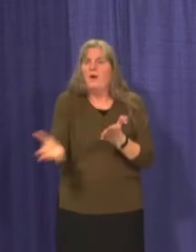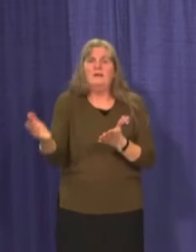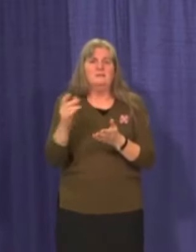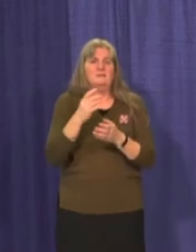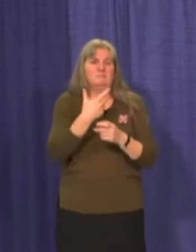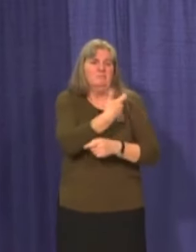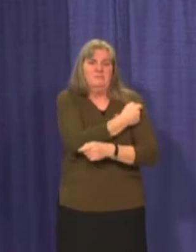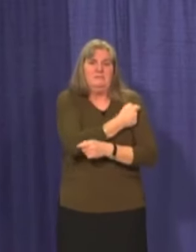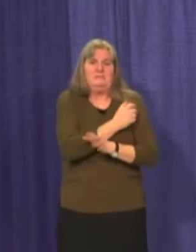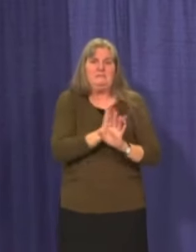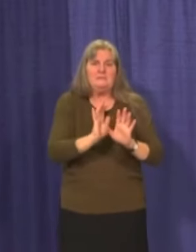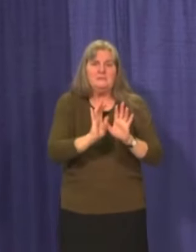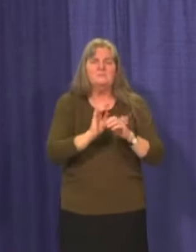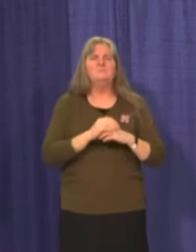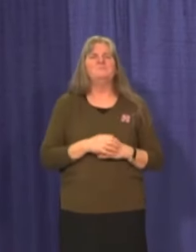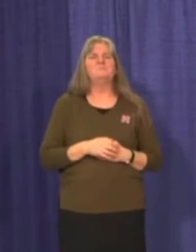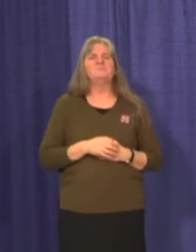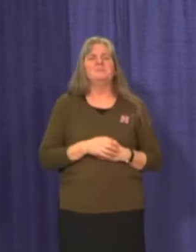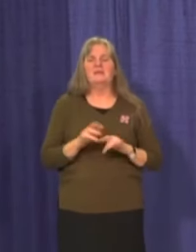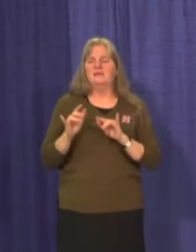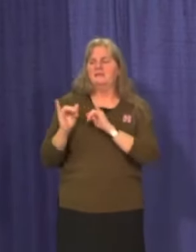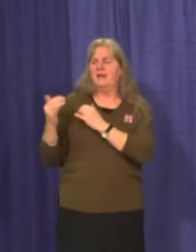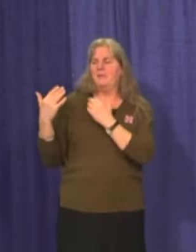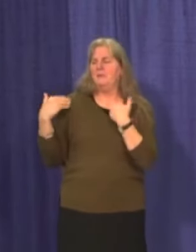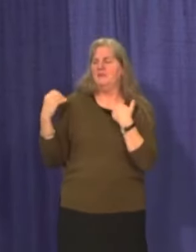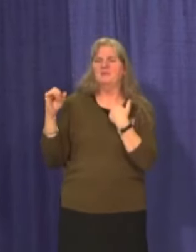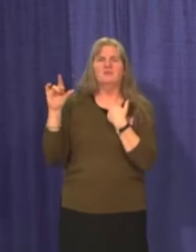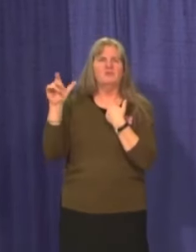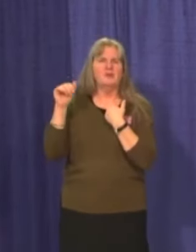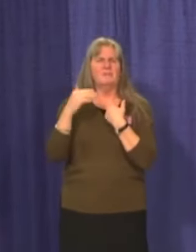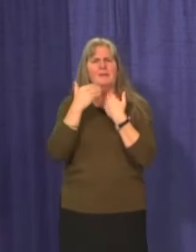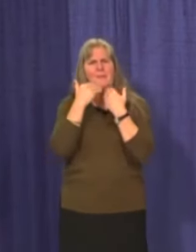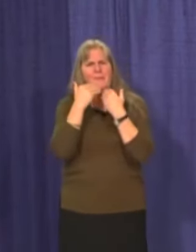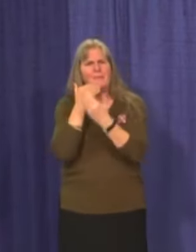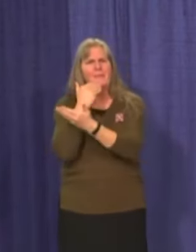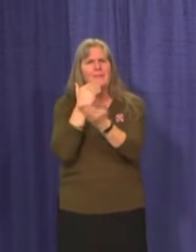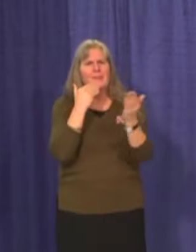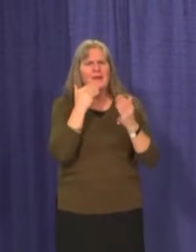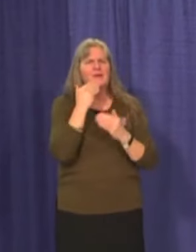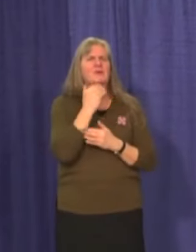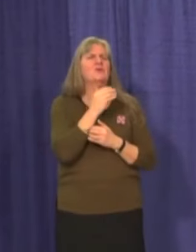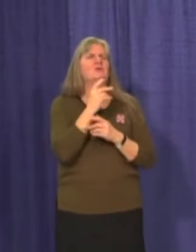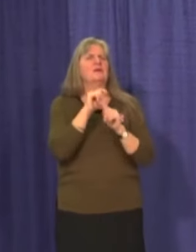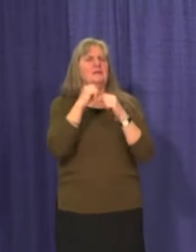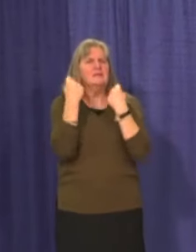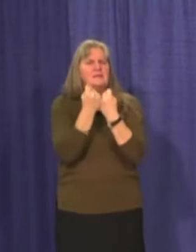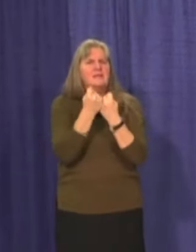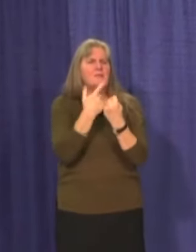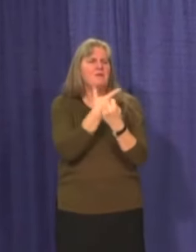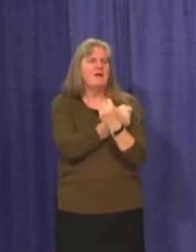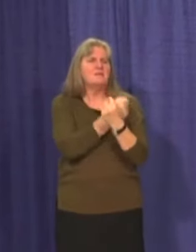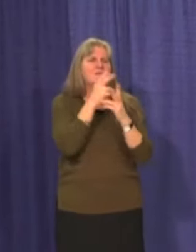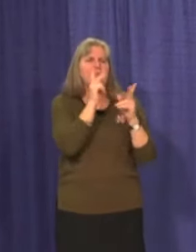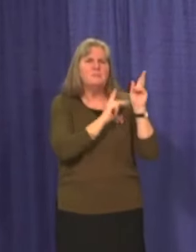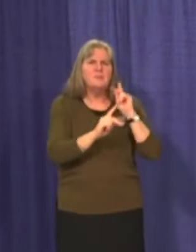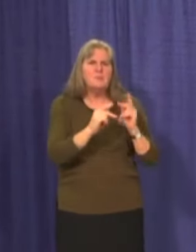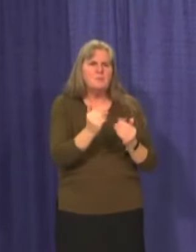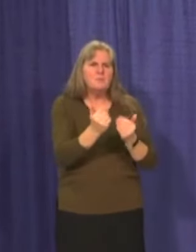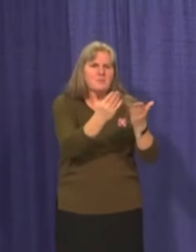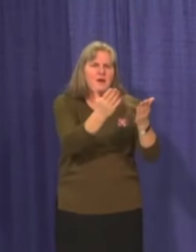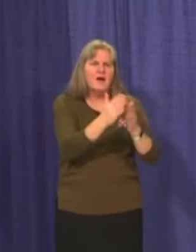So once again, I echo the Minister with my thanks and appreciation to both the clinical teams of vaccinators and their supports,